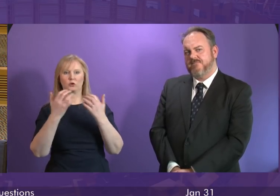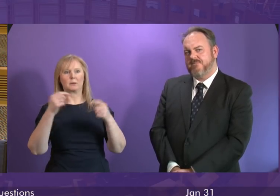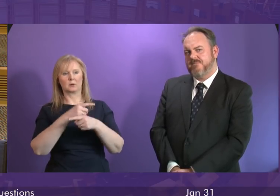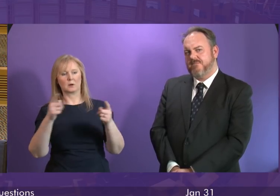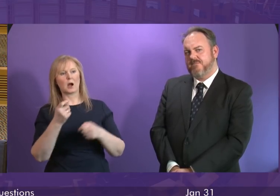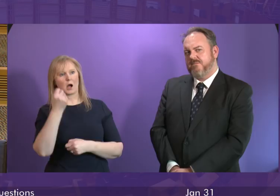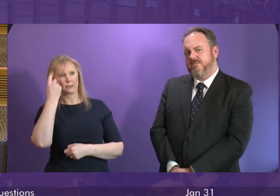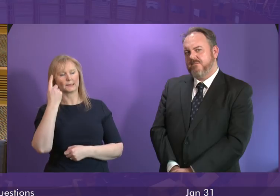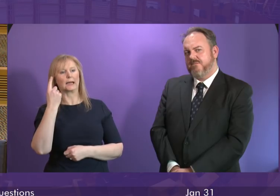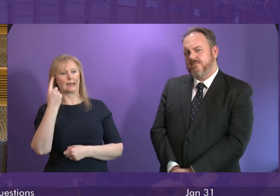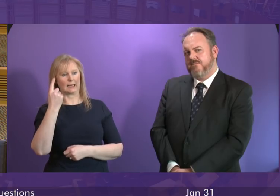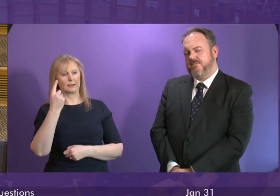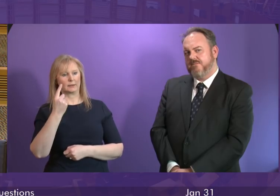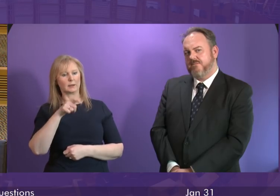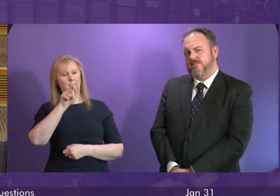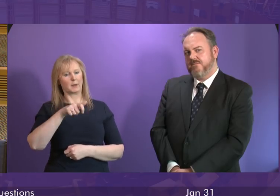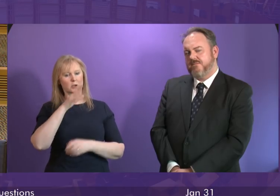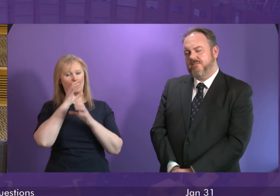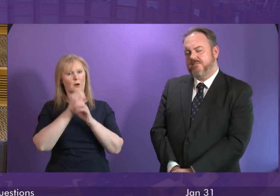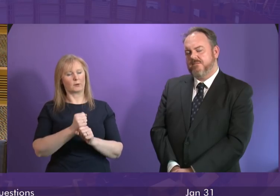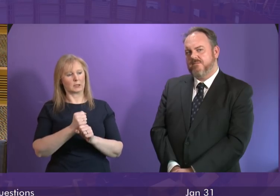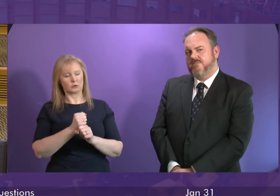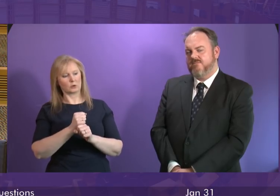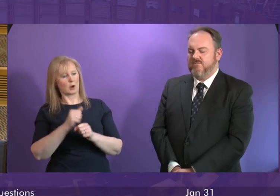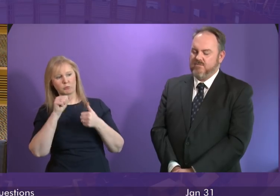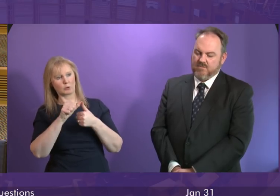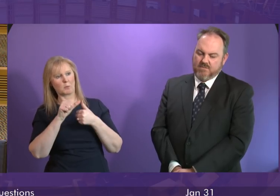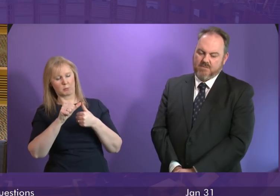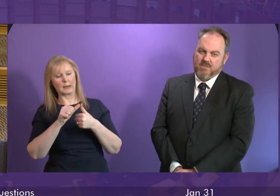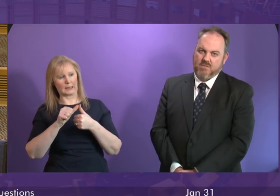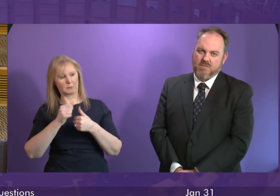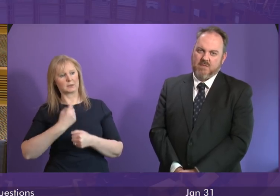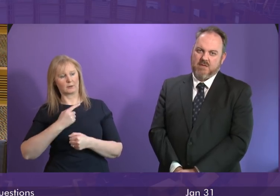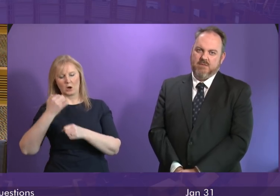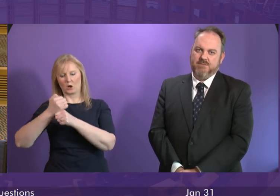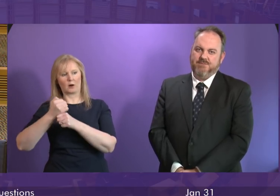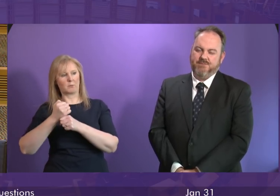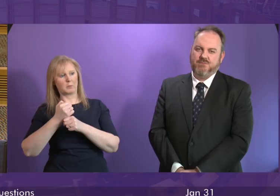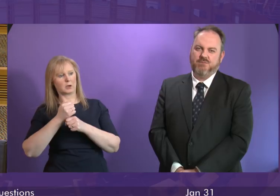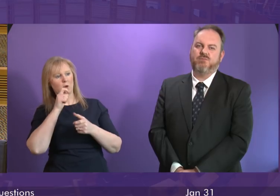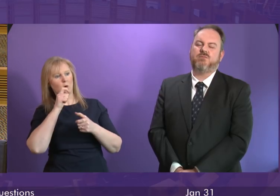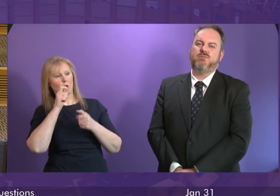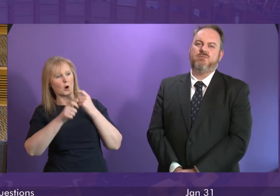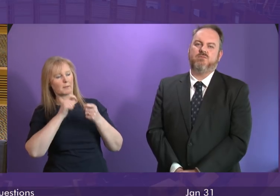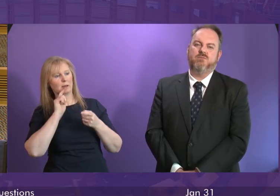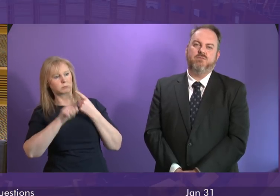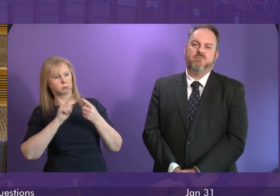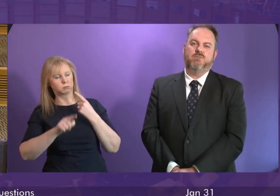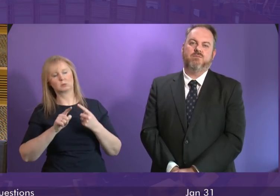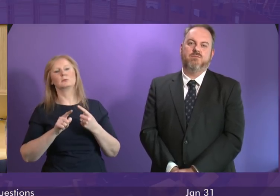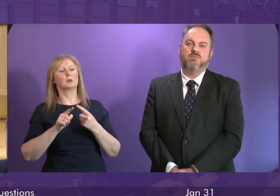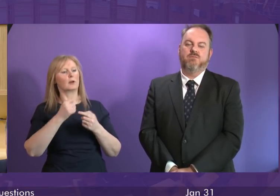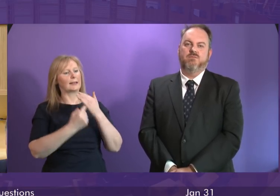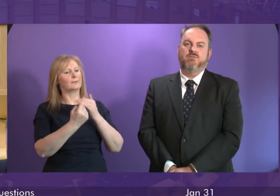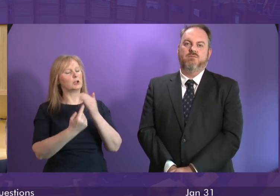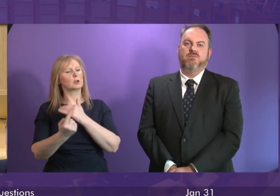understand that due to patient confidentiality it wouldn't be appropriate for me or the government to comment on individual patient cases what